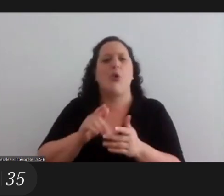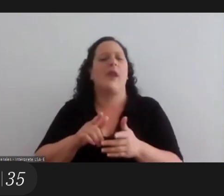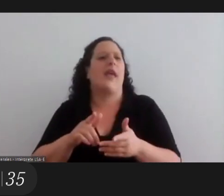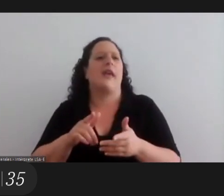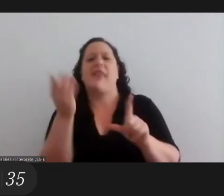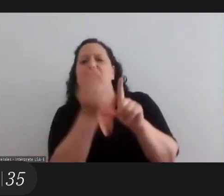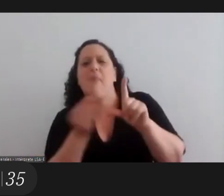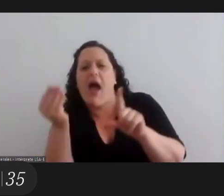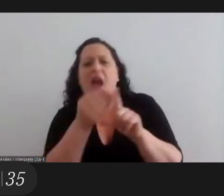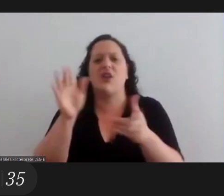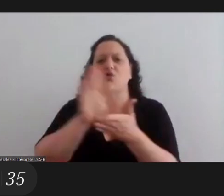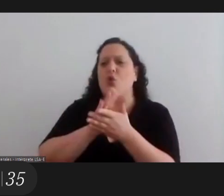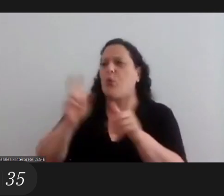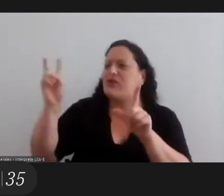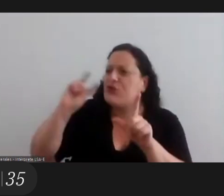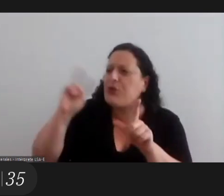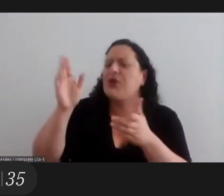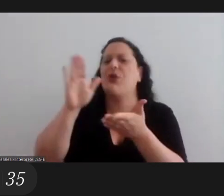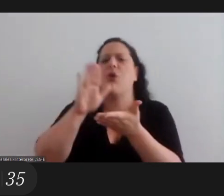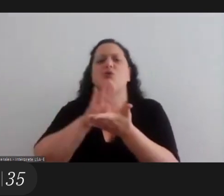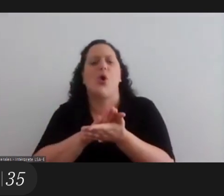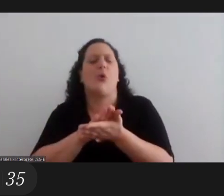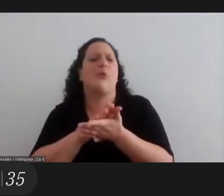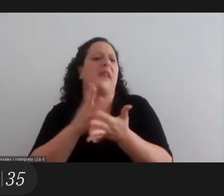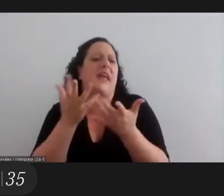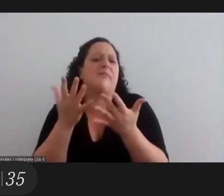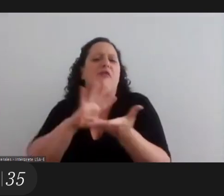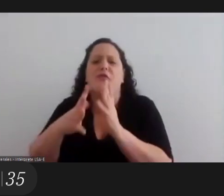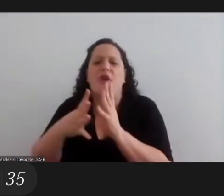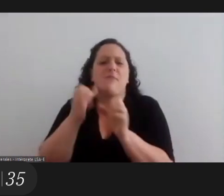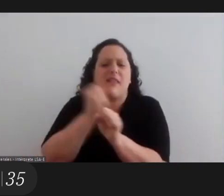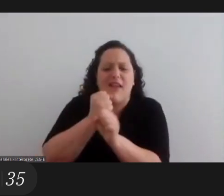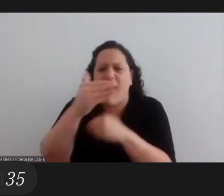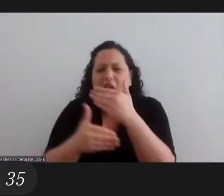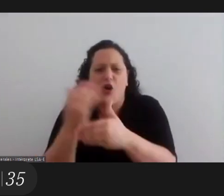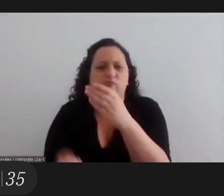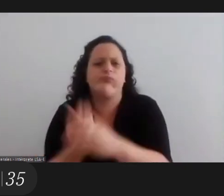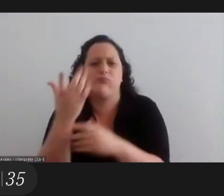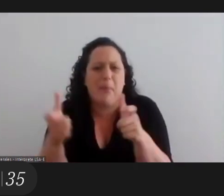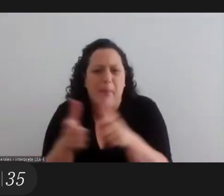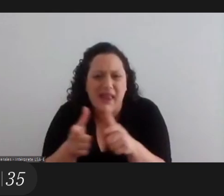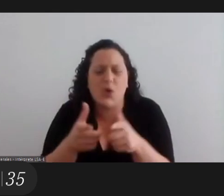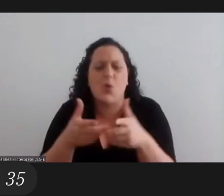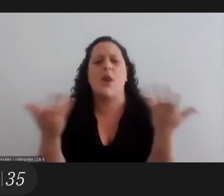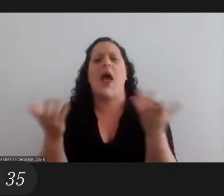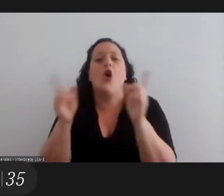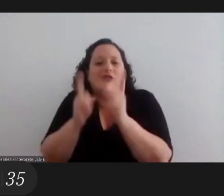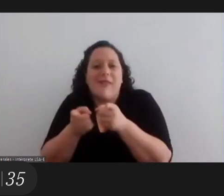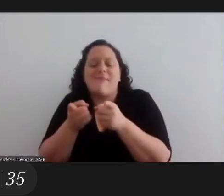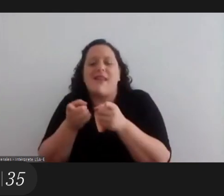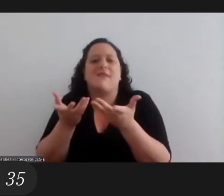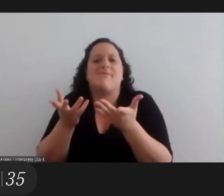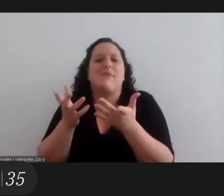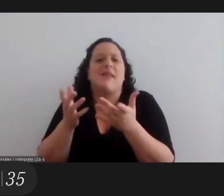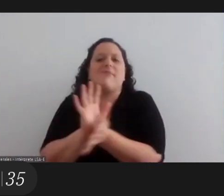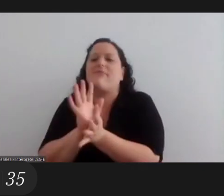that is um that you've the focus can be on the sound the film making process or